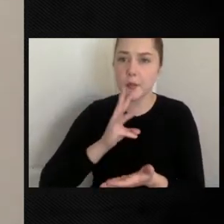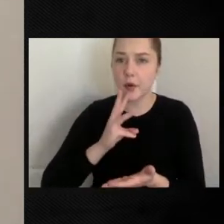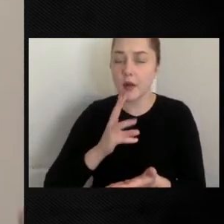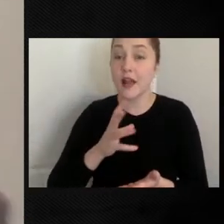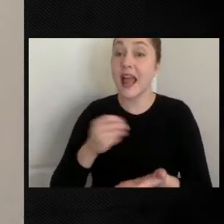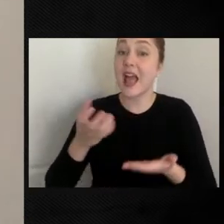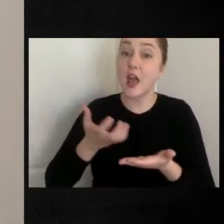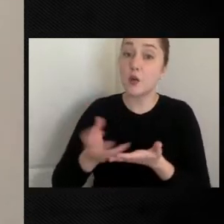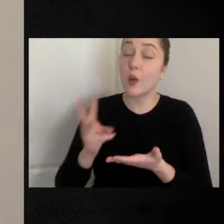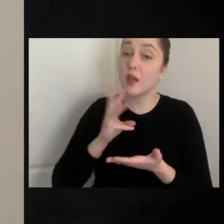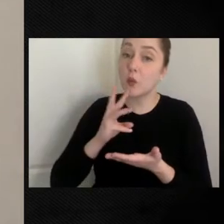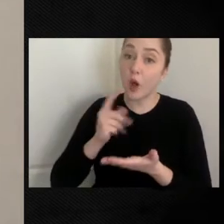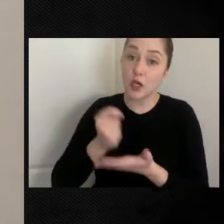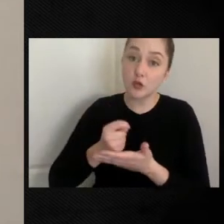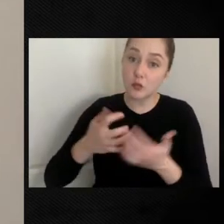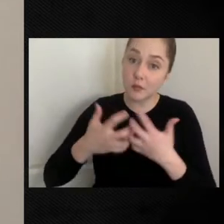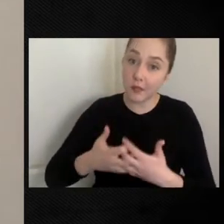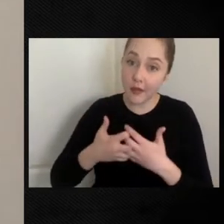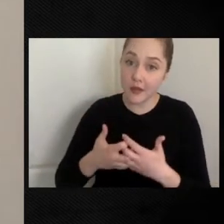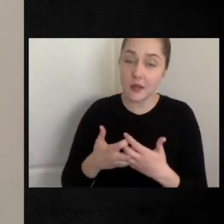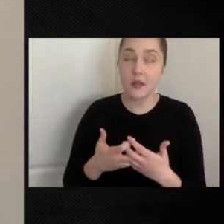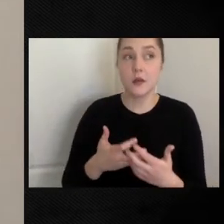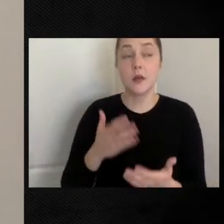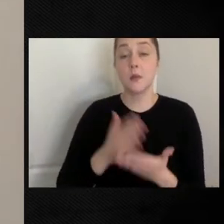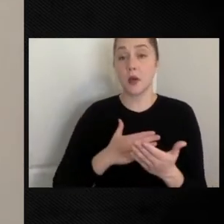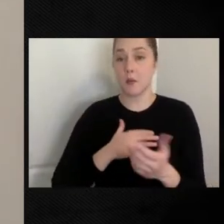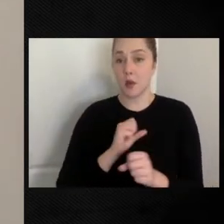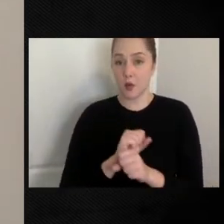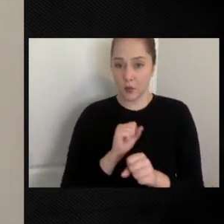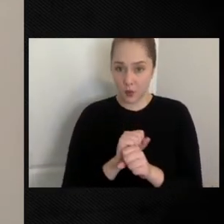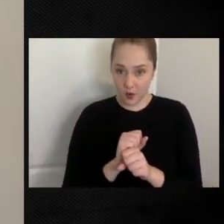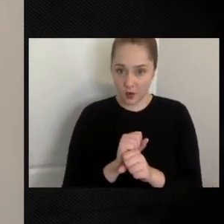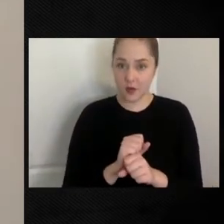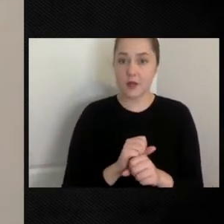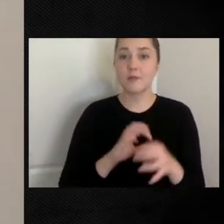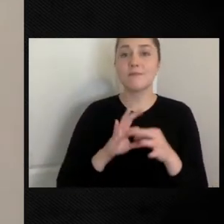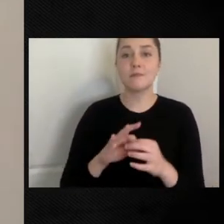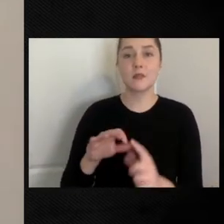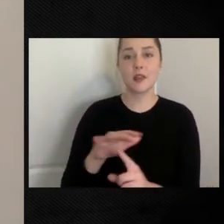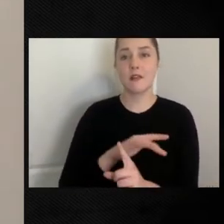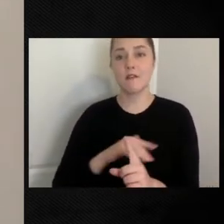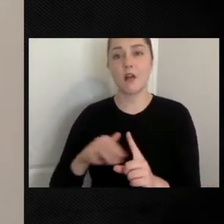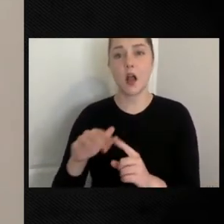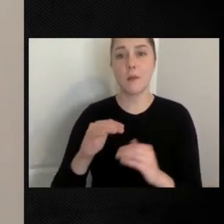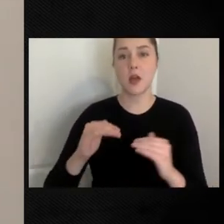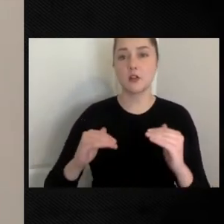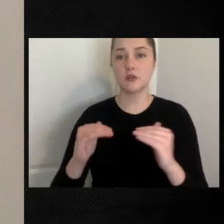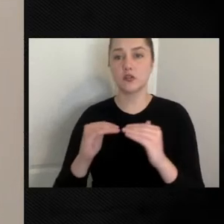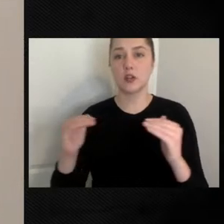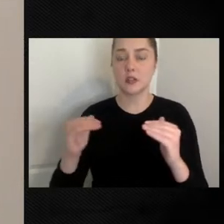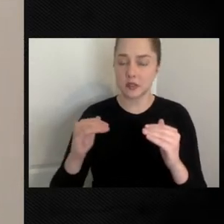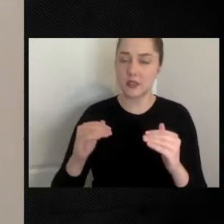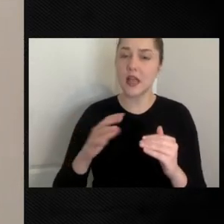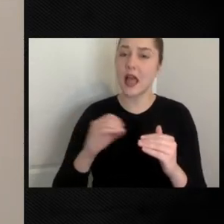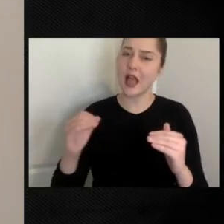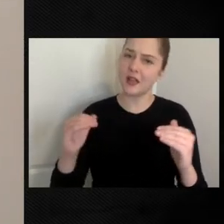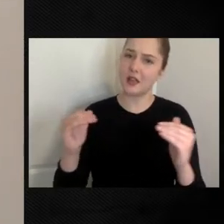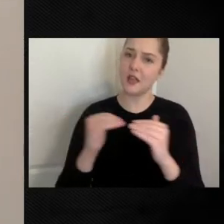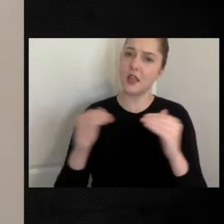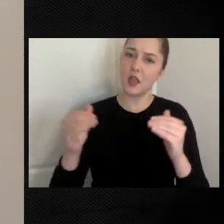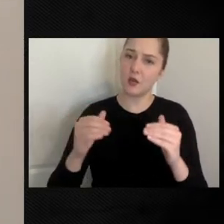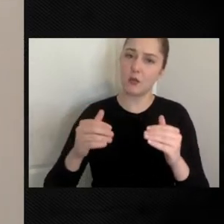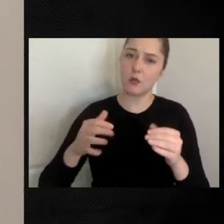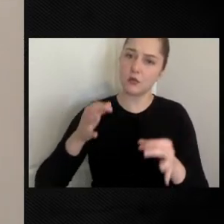treatment plant. And part of my work and lectures around environmental justice and equal justice under the law,